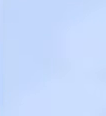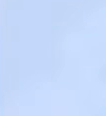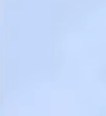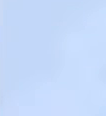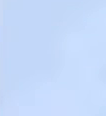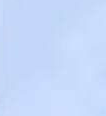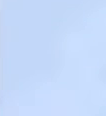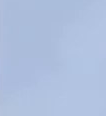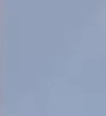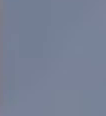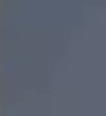Let's